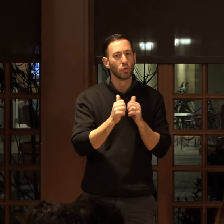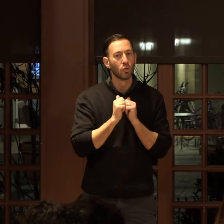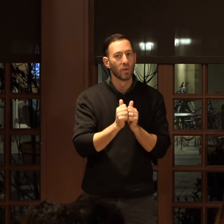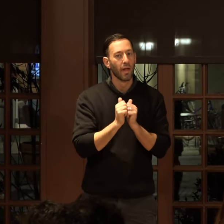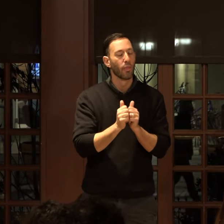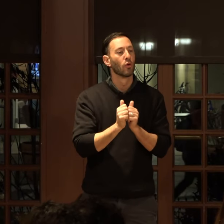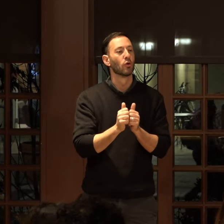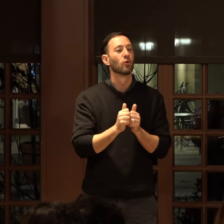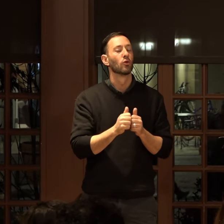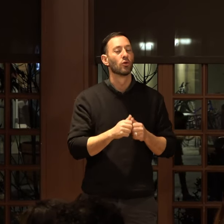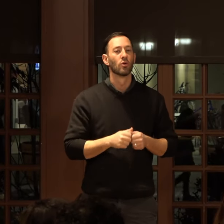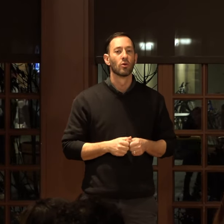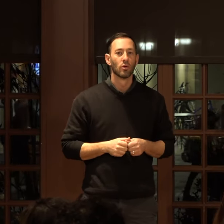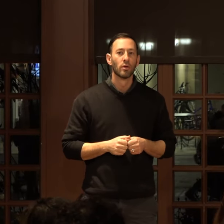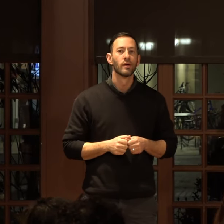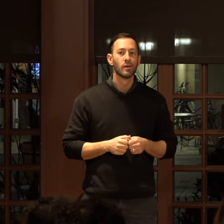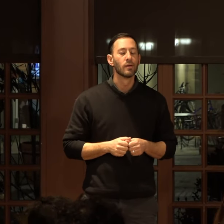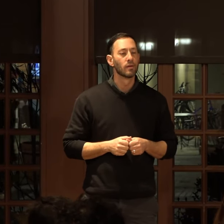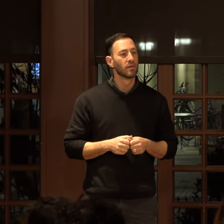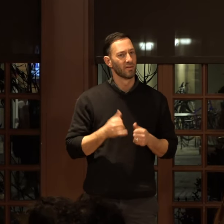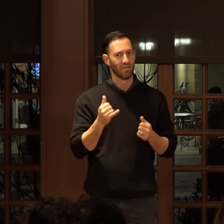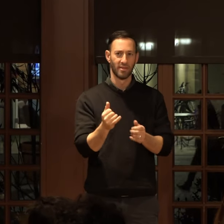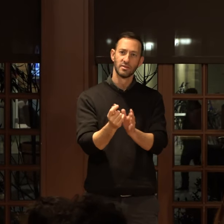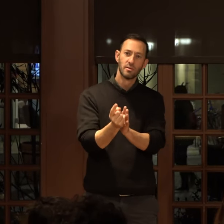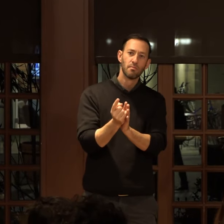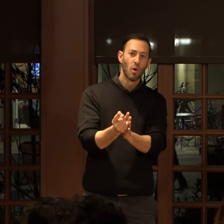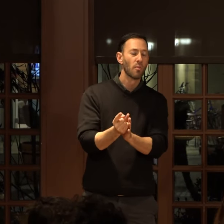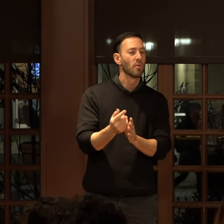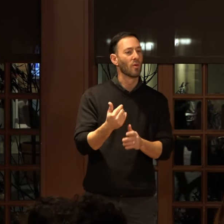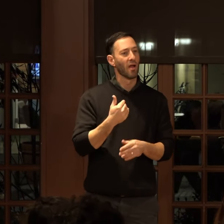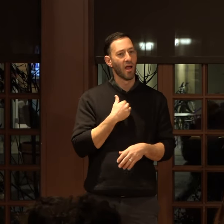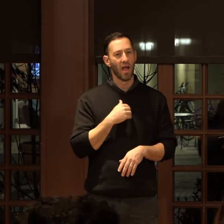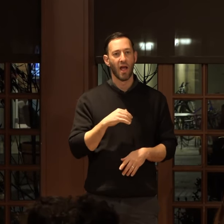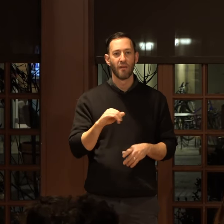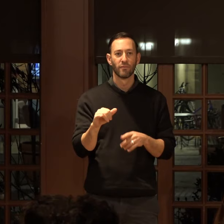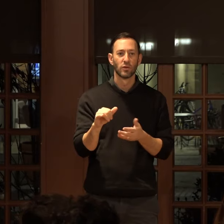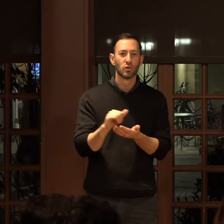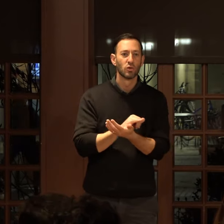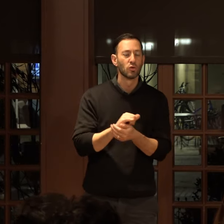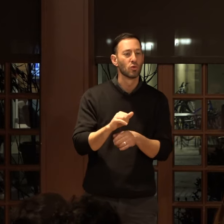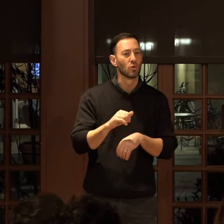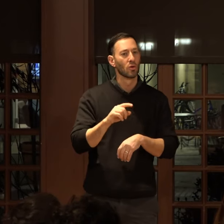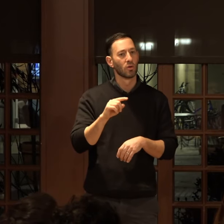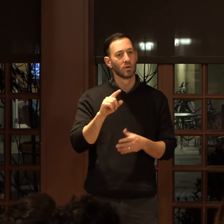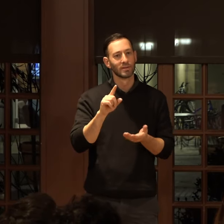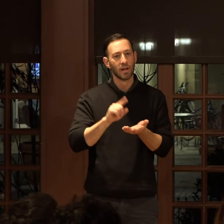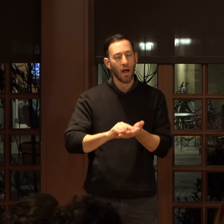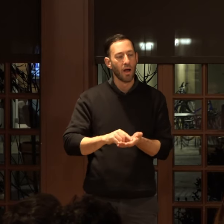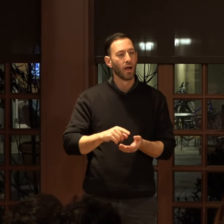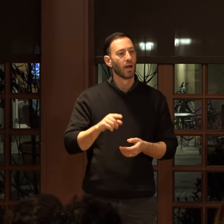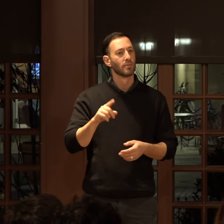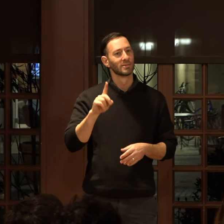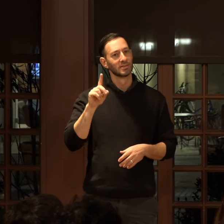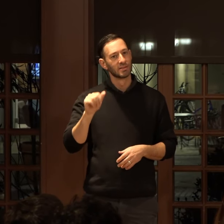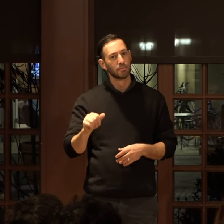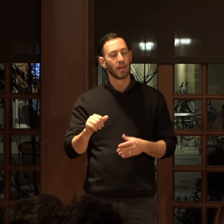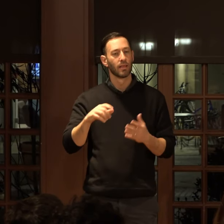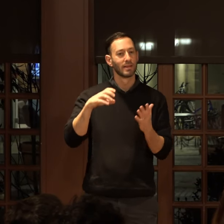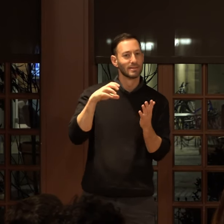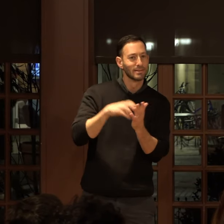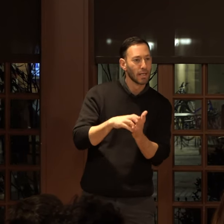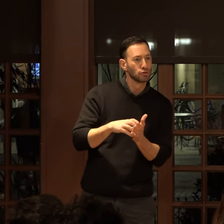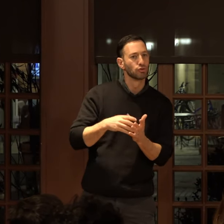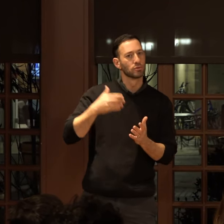this moment where we have the New York Times disability series or section